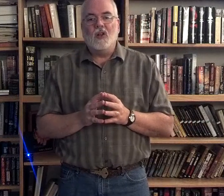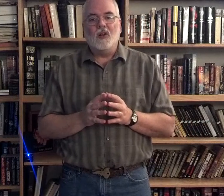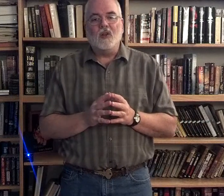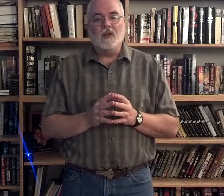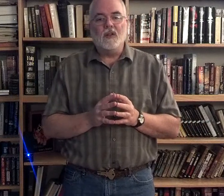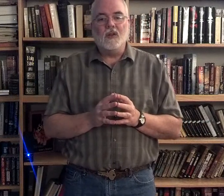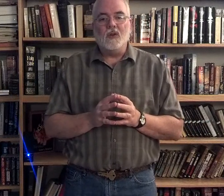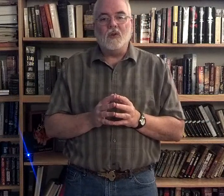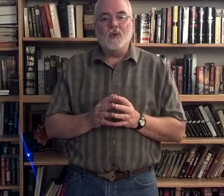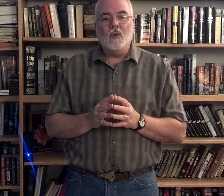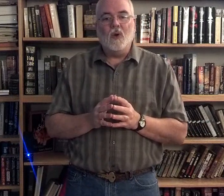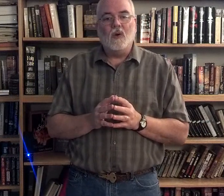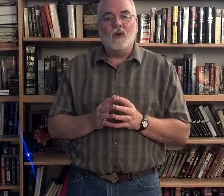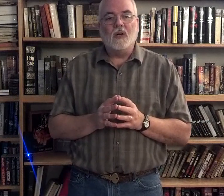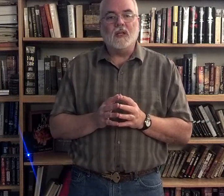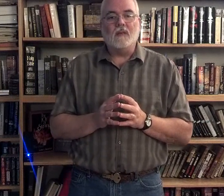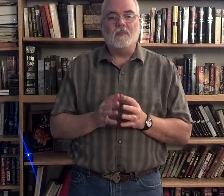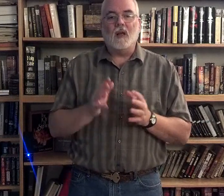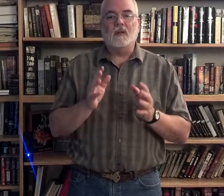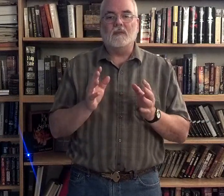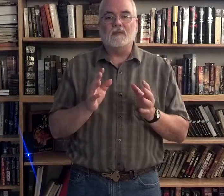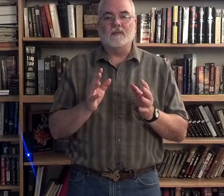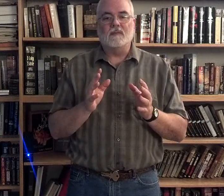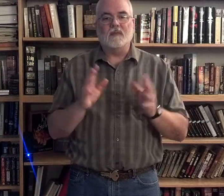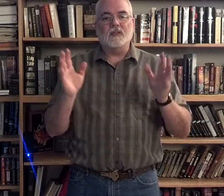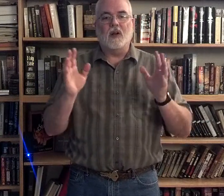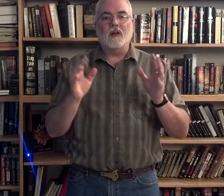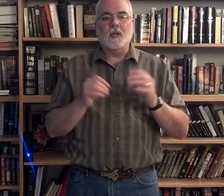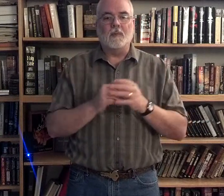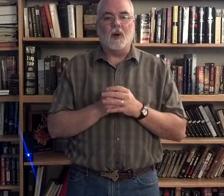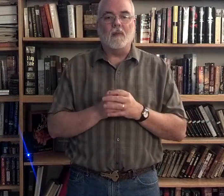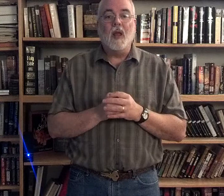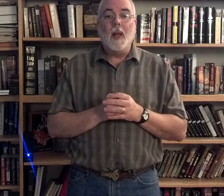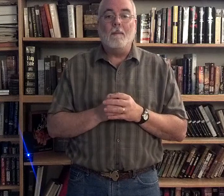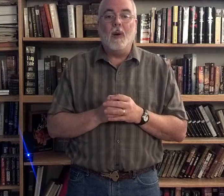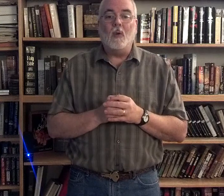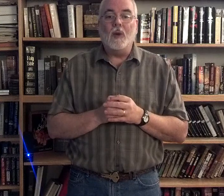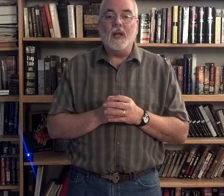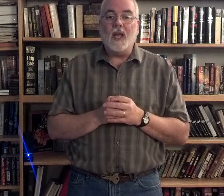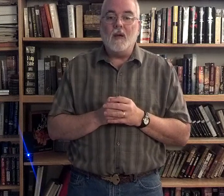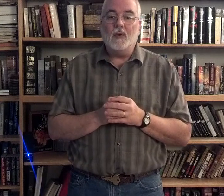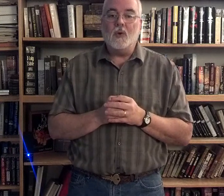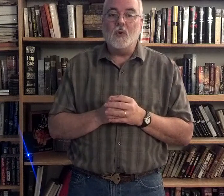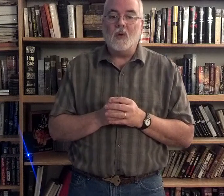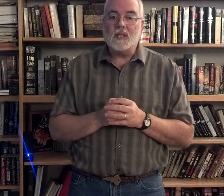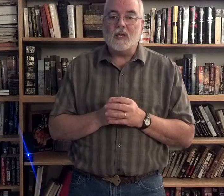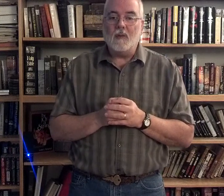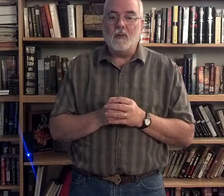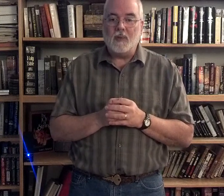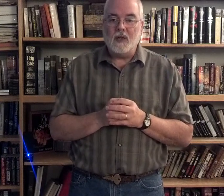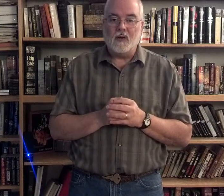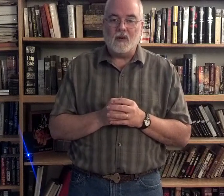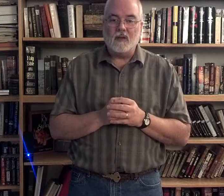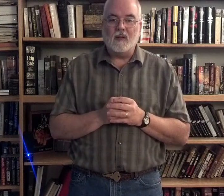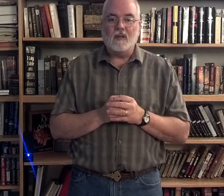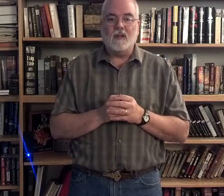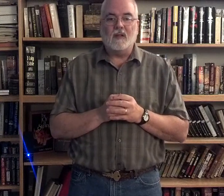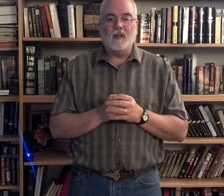Do you? Let's see. Sorry, hit the part. But when he came to Simon Peter, the